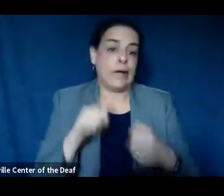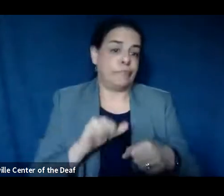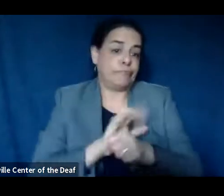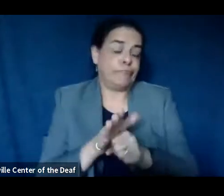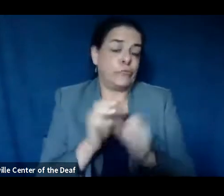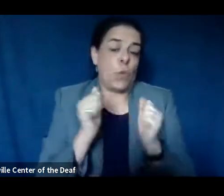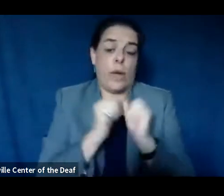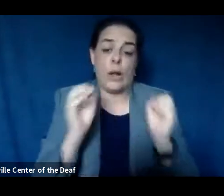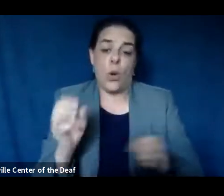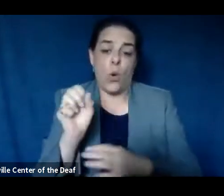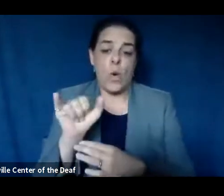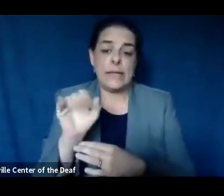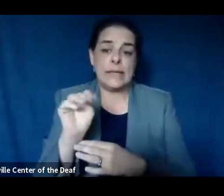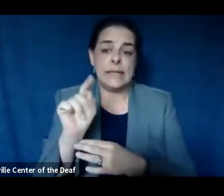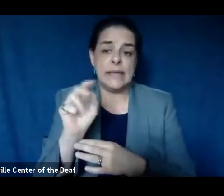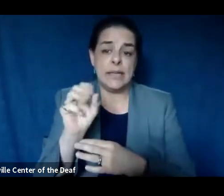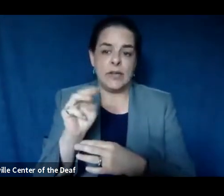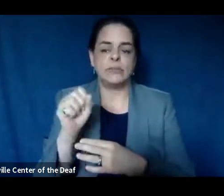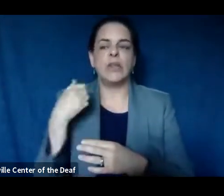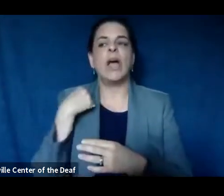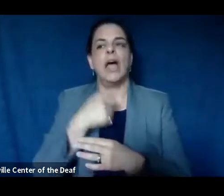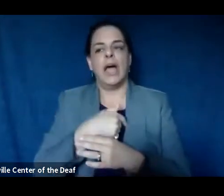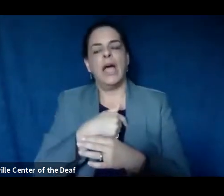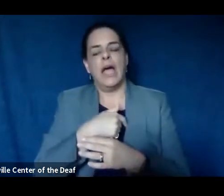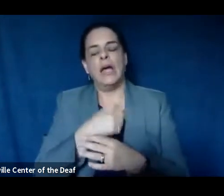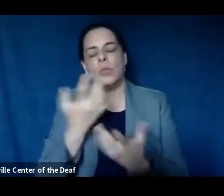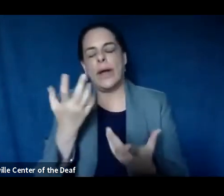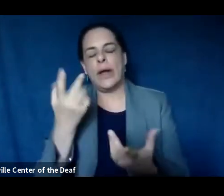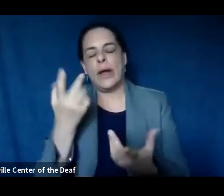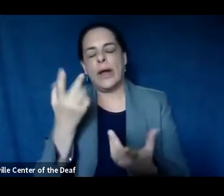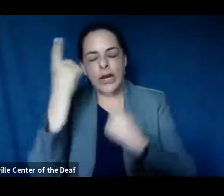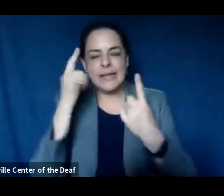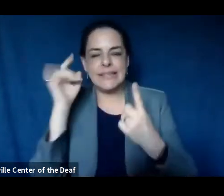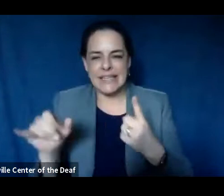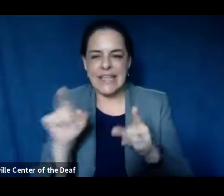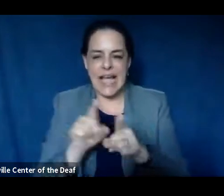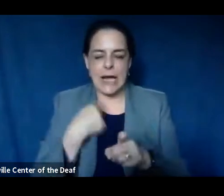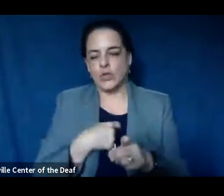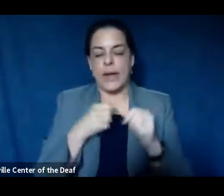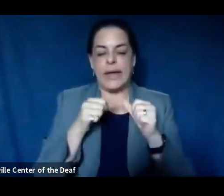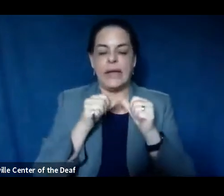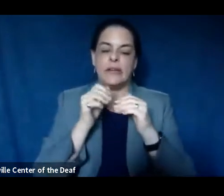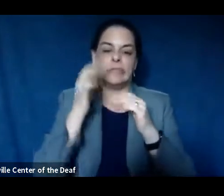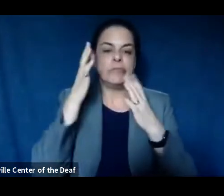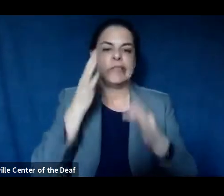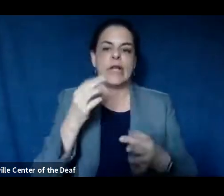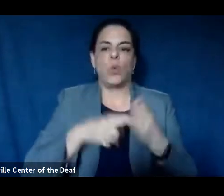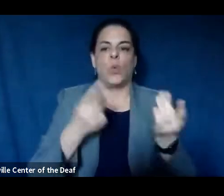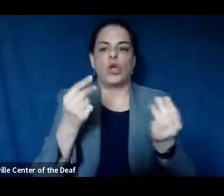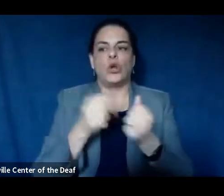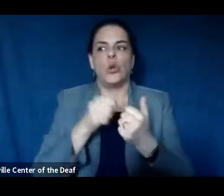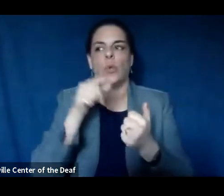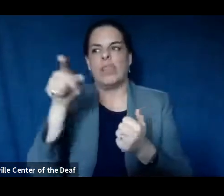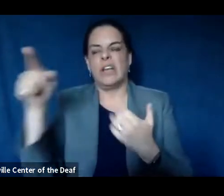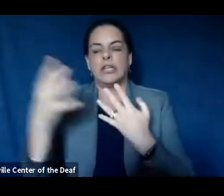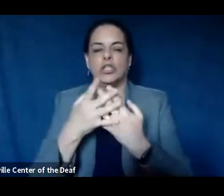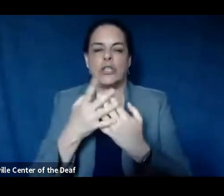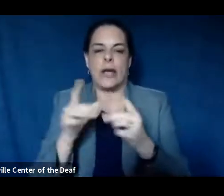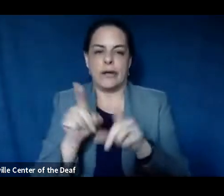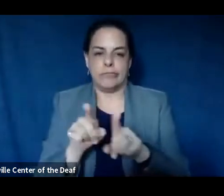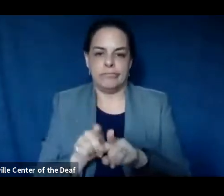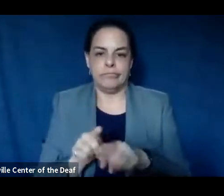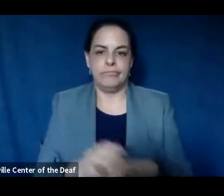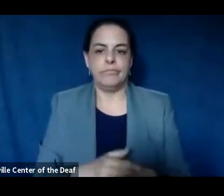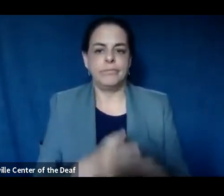looked at and considered as we're waiting on our guidance to move forward with, um, the correction setting as well and other, other areas. From the Sentinel,